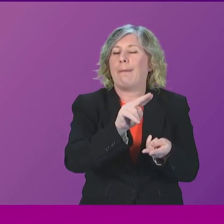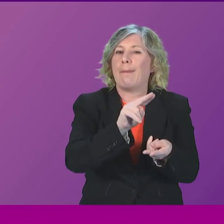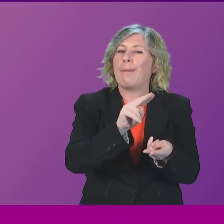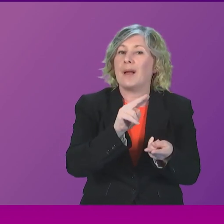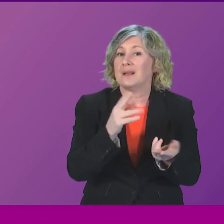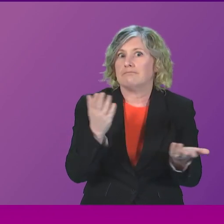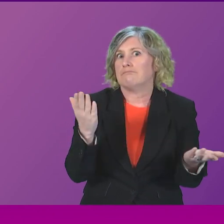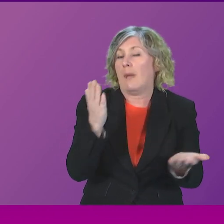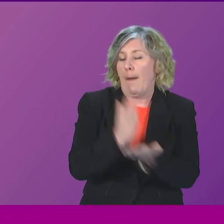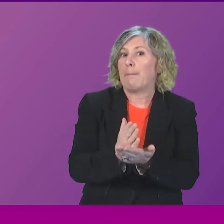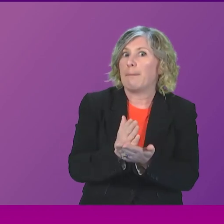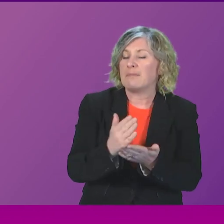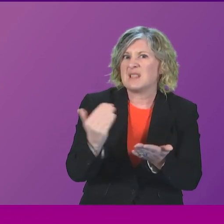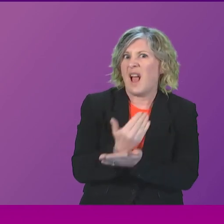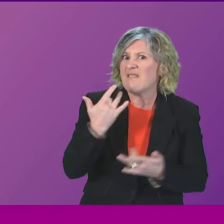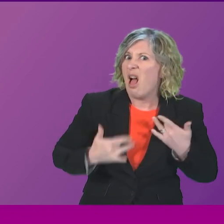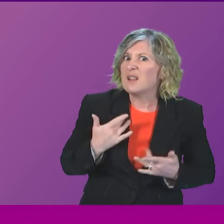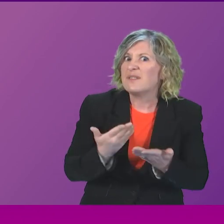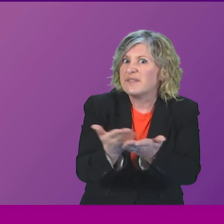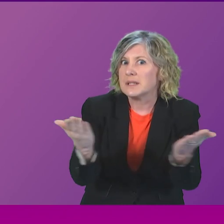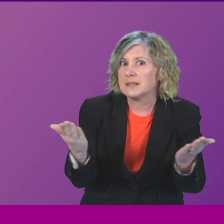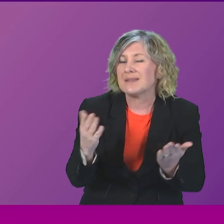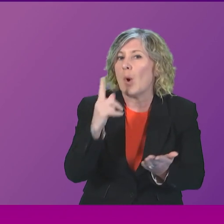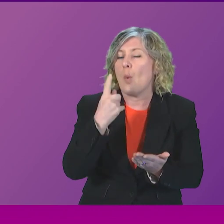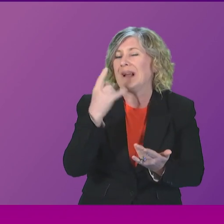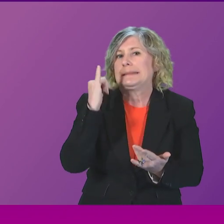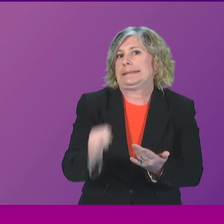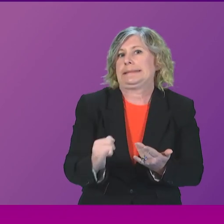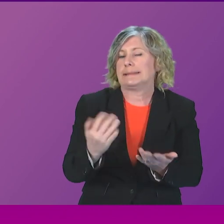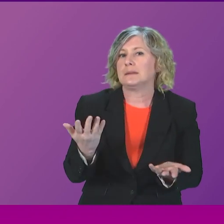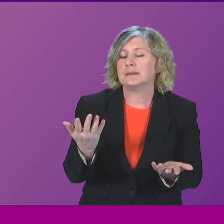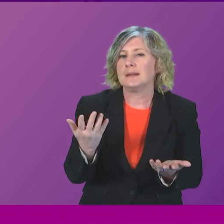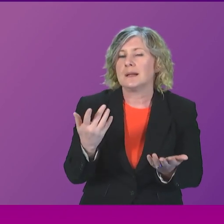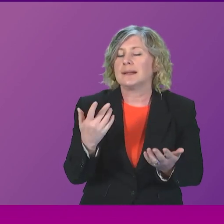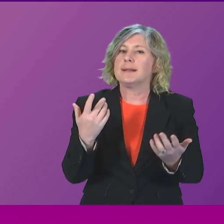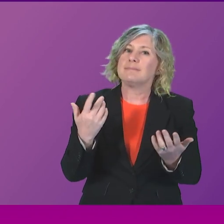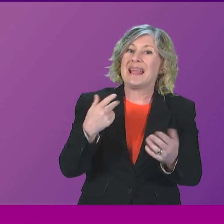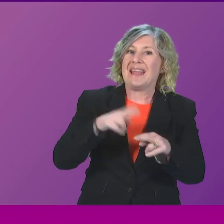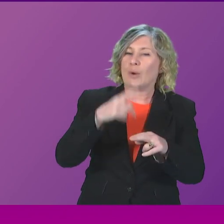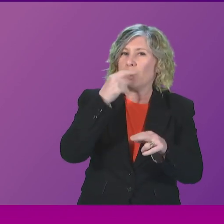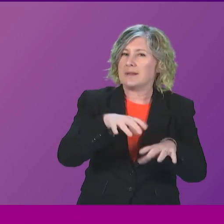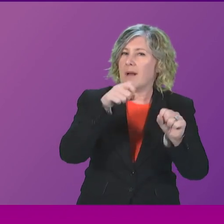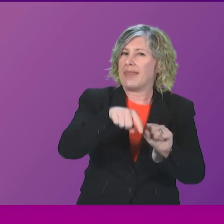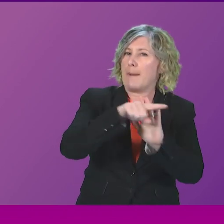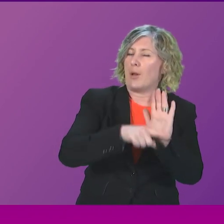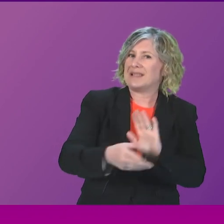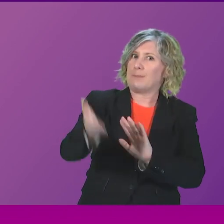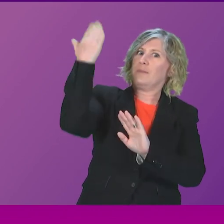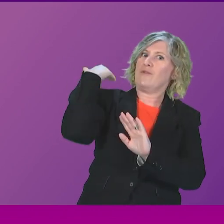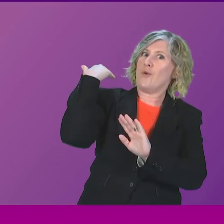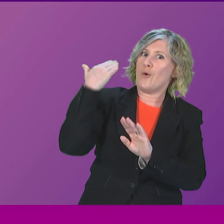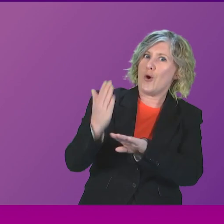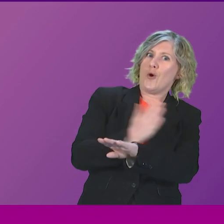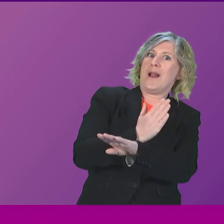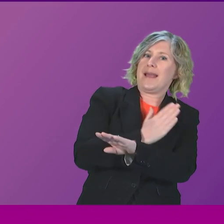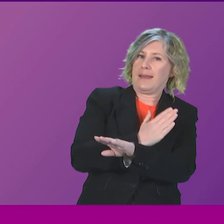saving lives. The only tragedy is, my goodness, if we were able to have implemented that policy earlier, if it